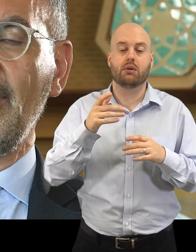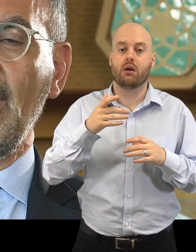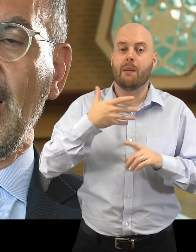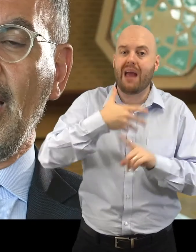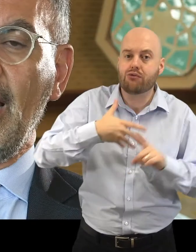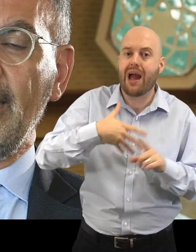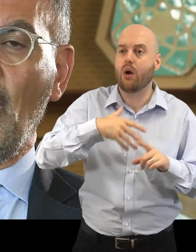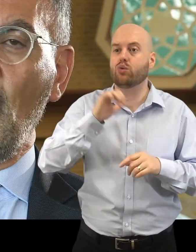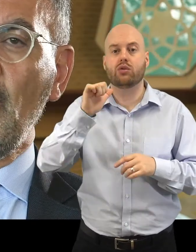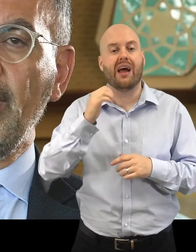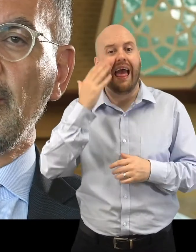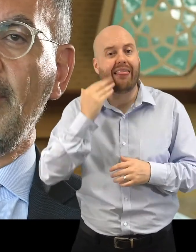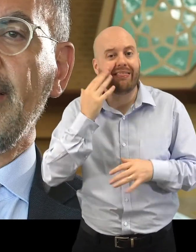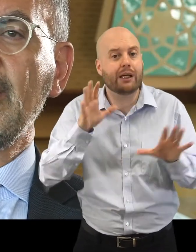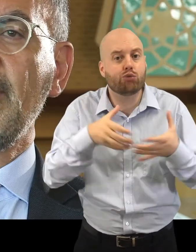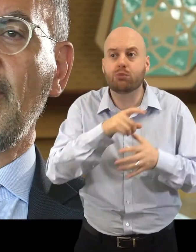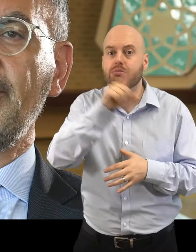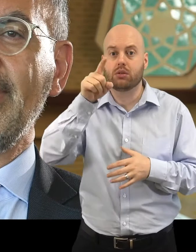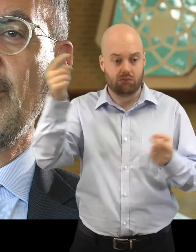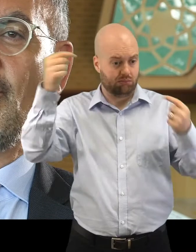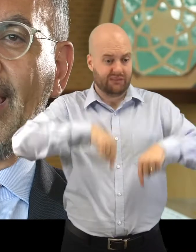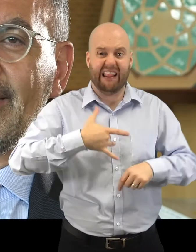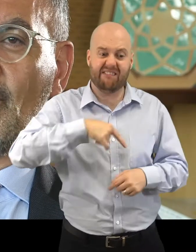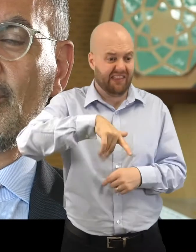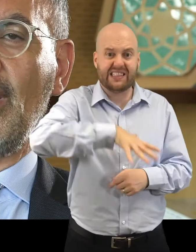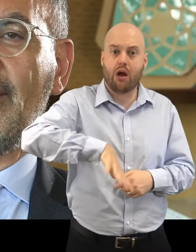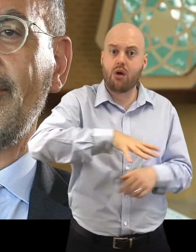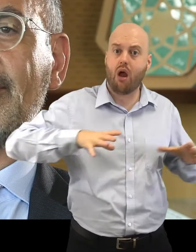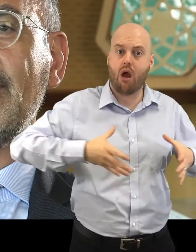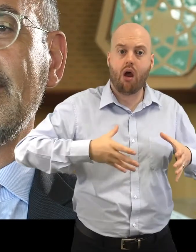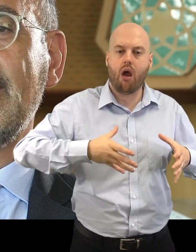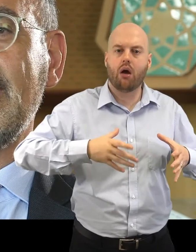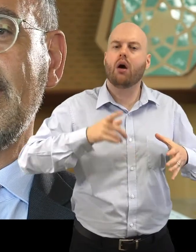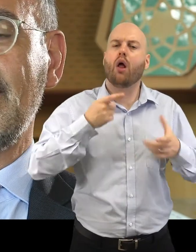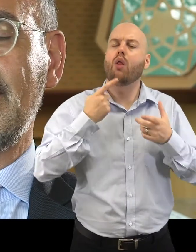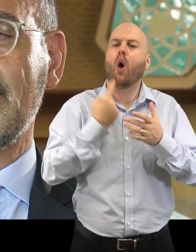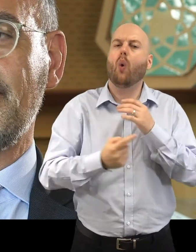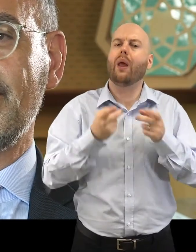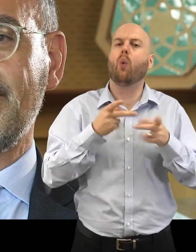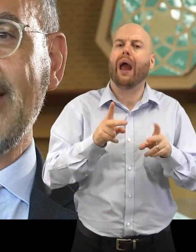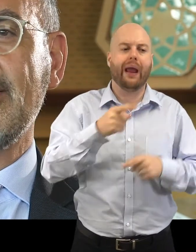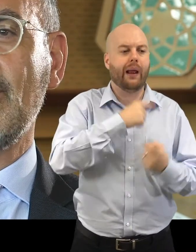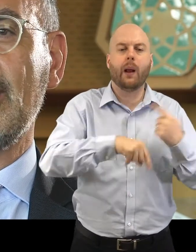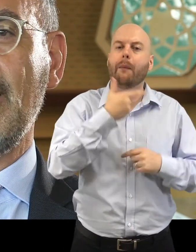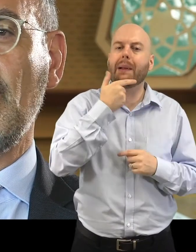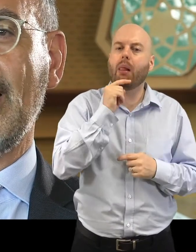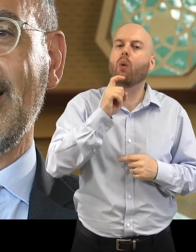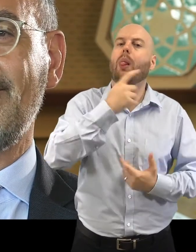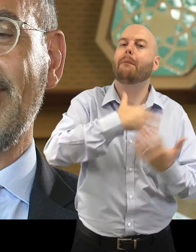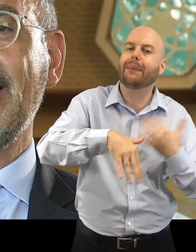And the only way to make these people interact was to have spaces that they would feel